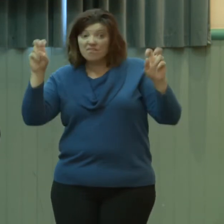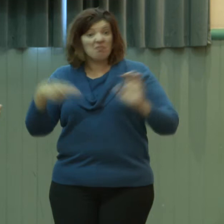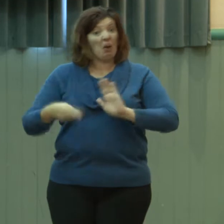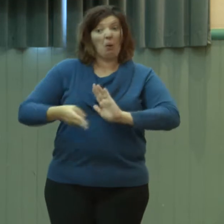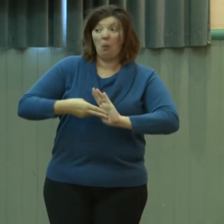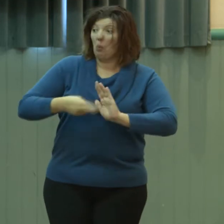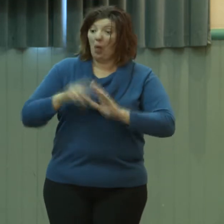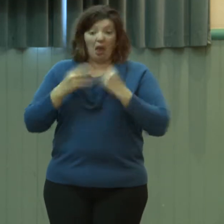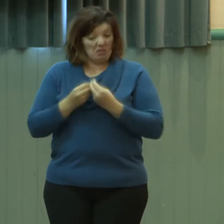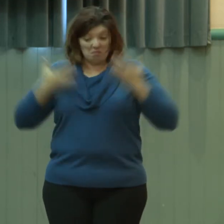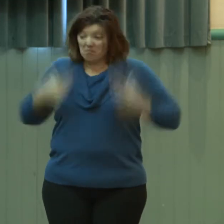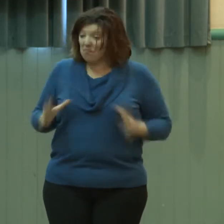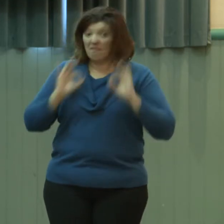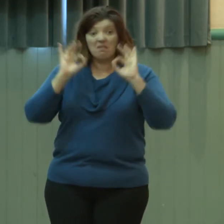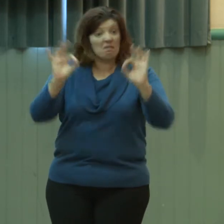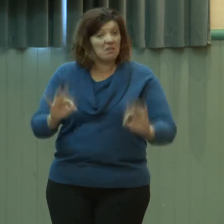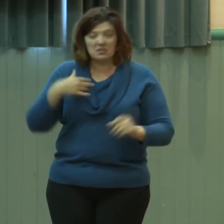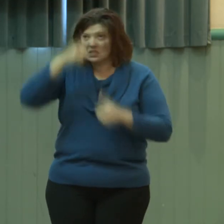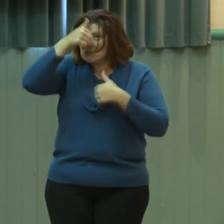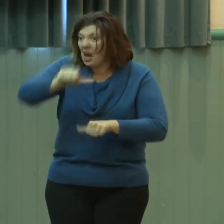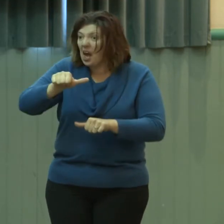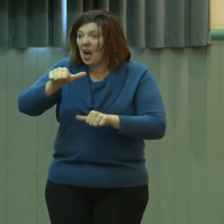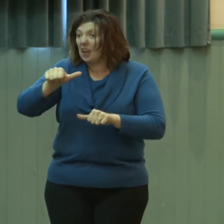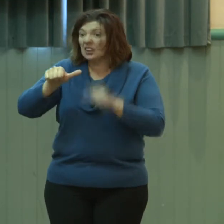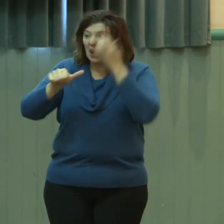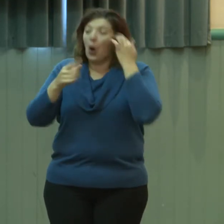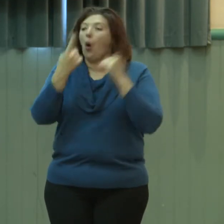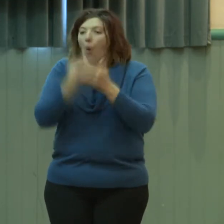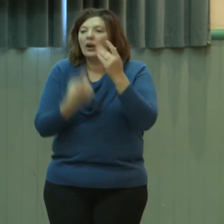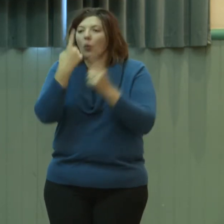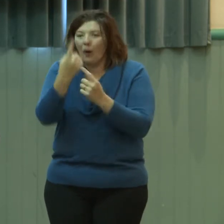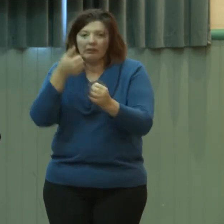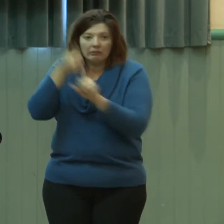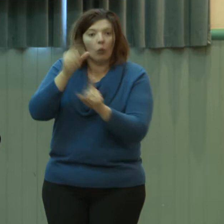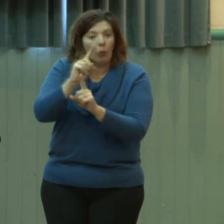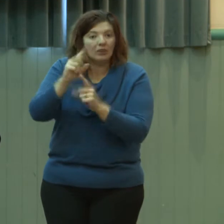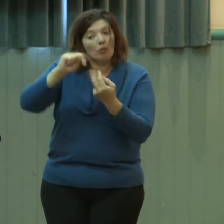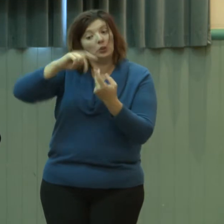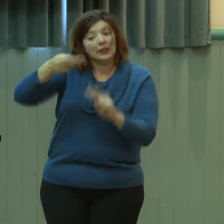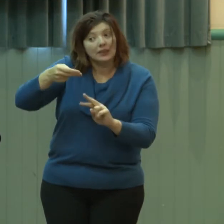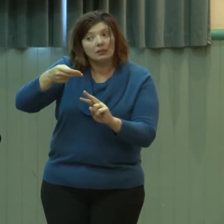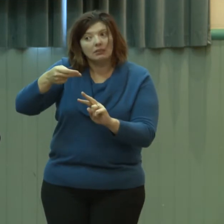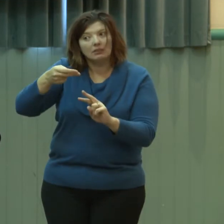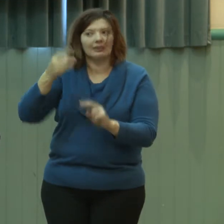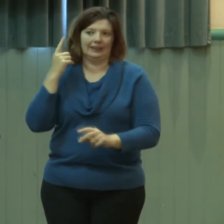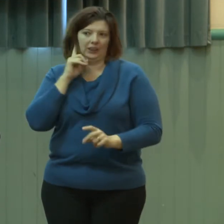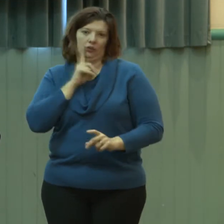bright people. The only thing that's affected is the cochlea. So you would expect those people,